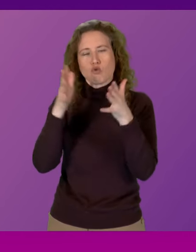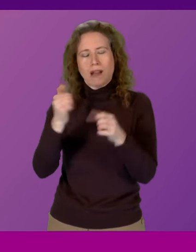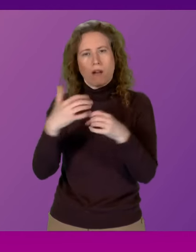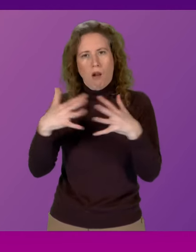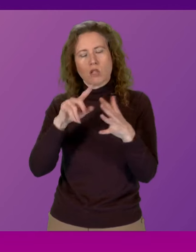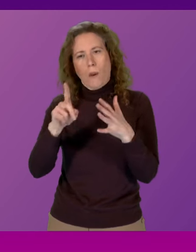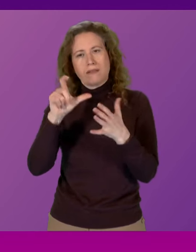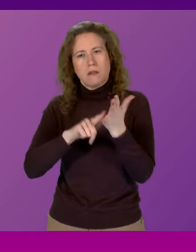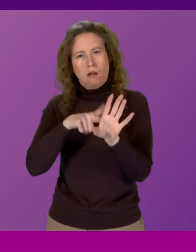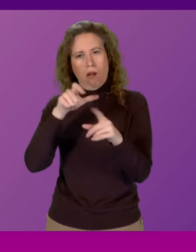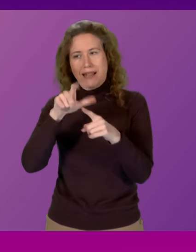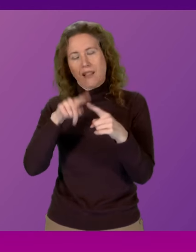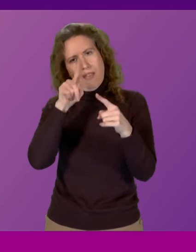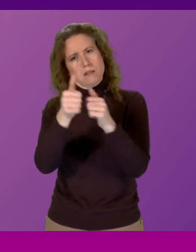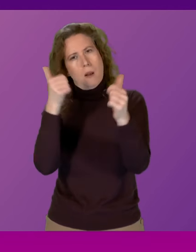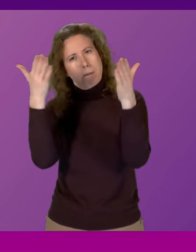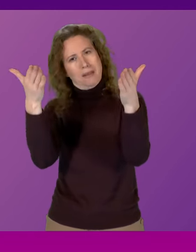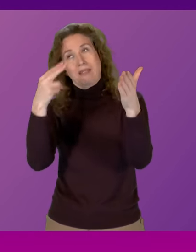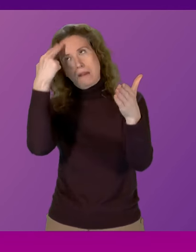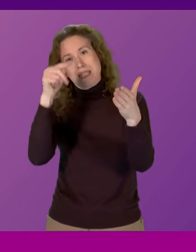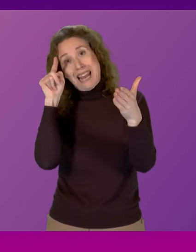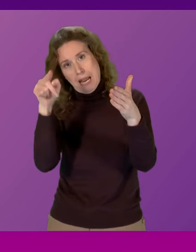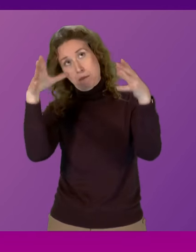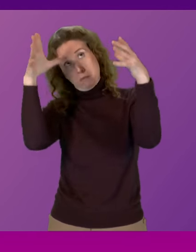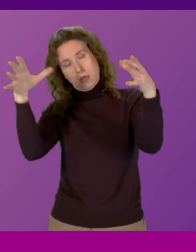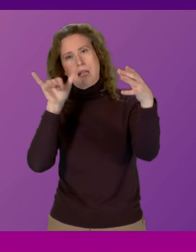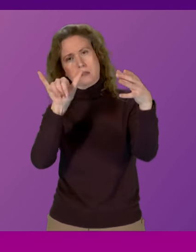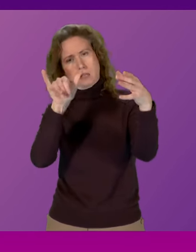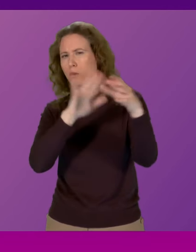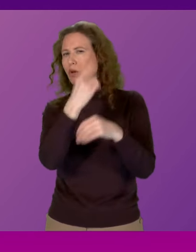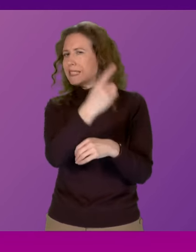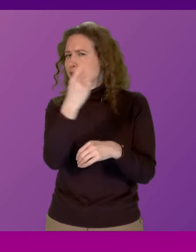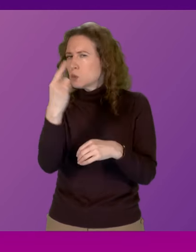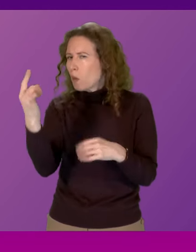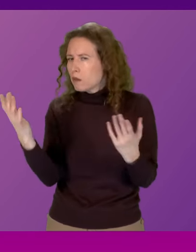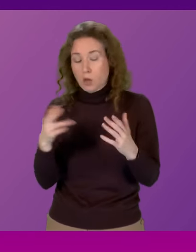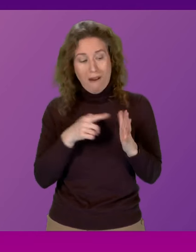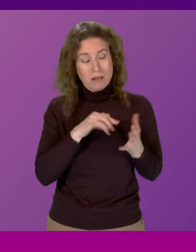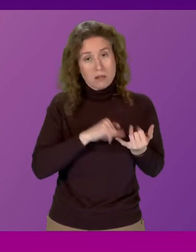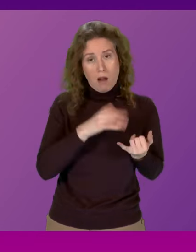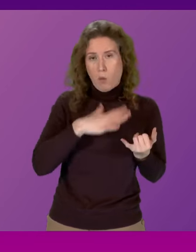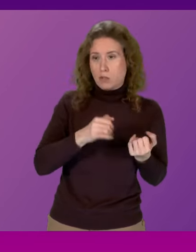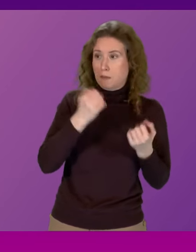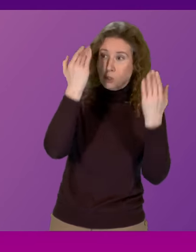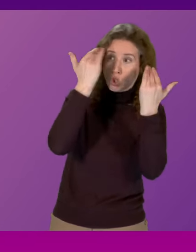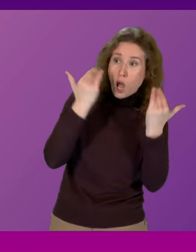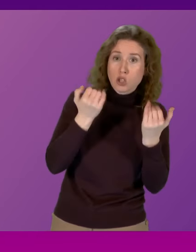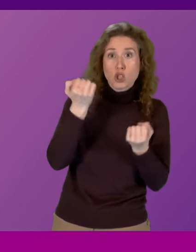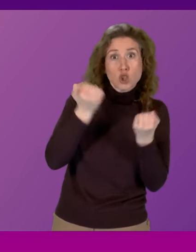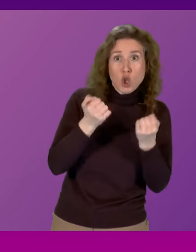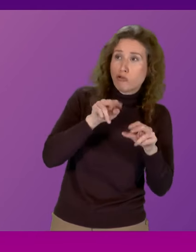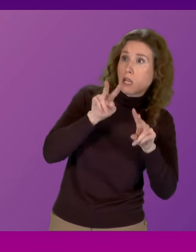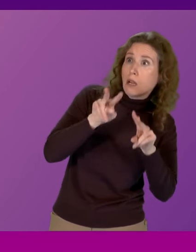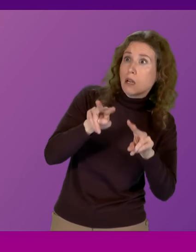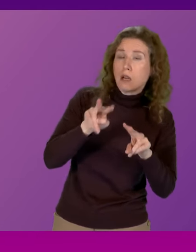has, as a corporate entity, been named as a suspect. And I would say to Anna Sarwar, he may wish to be the judge and the jury in the